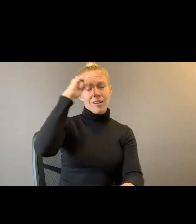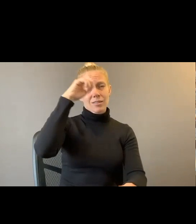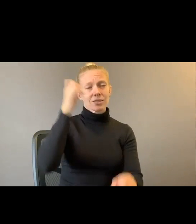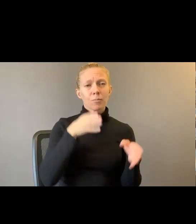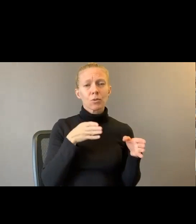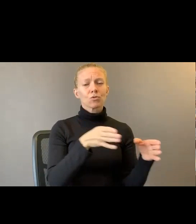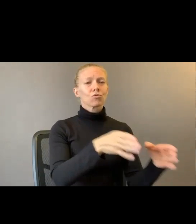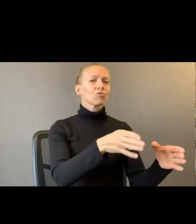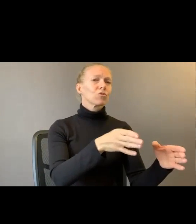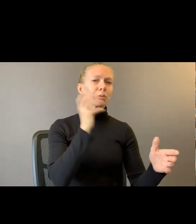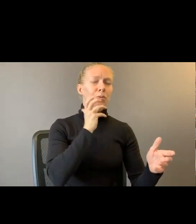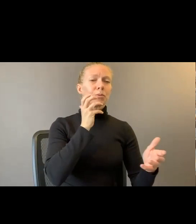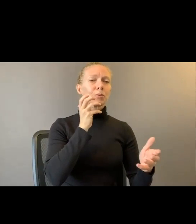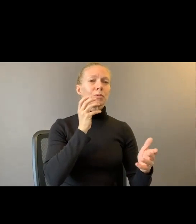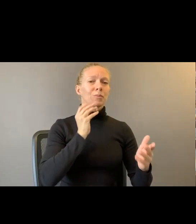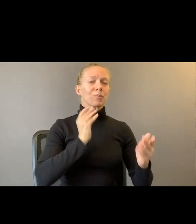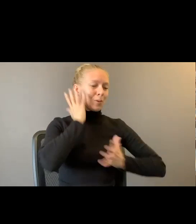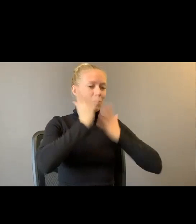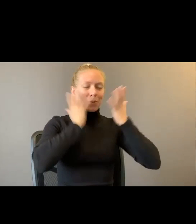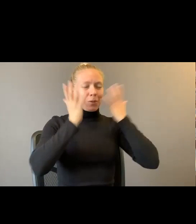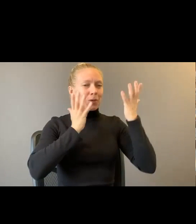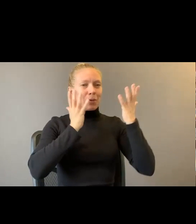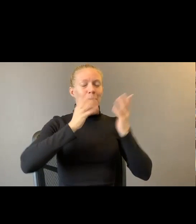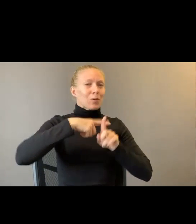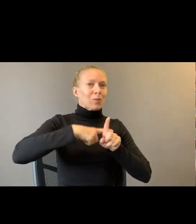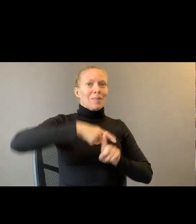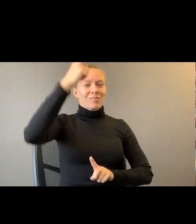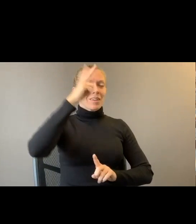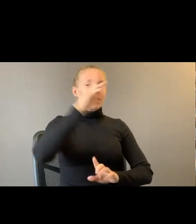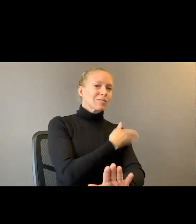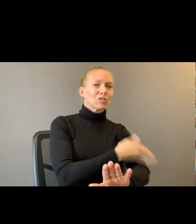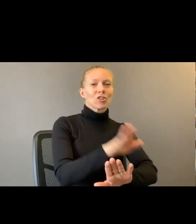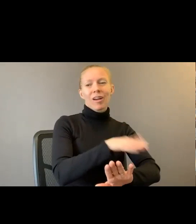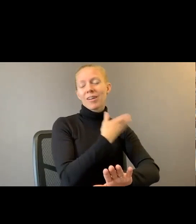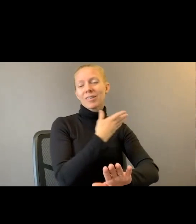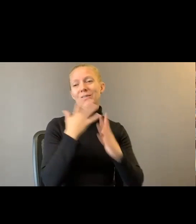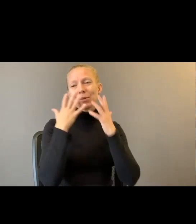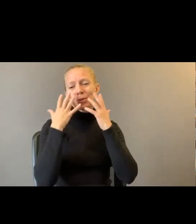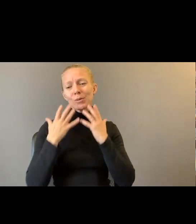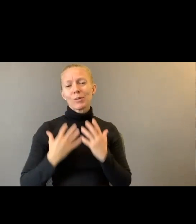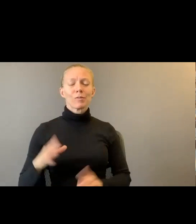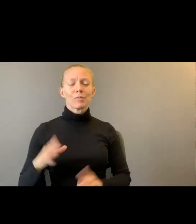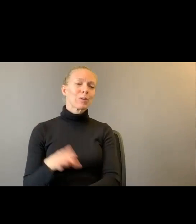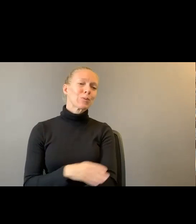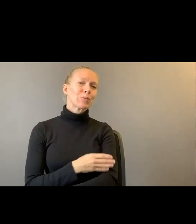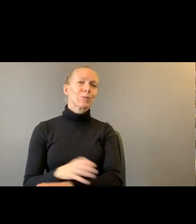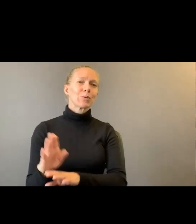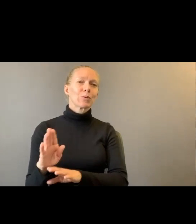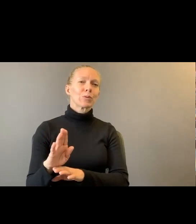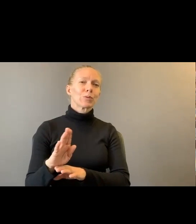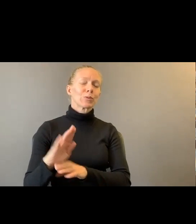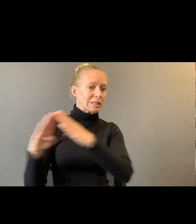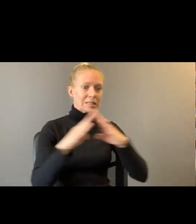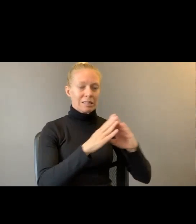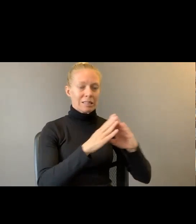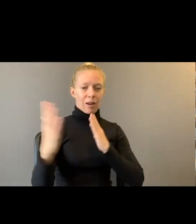jazz. Blush of blues. Raw heart confront me. This city always in my face. Bouquet